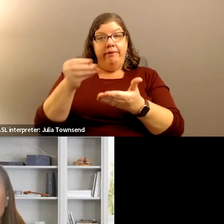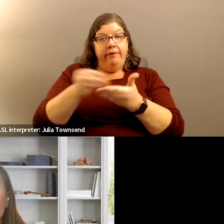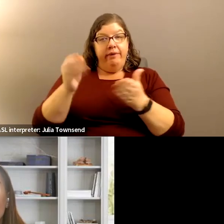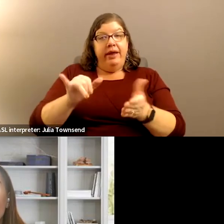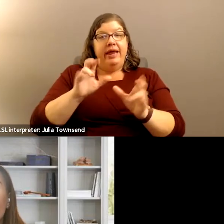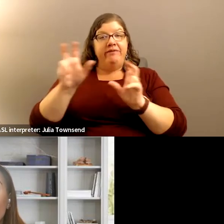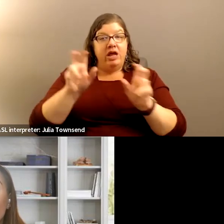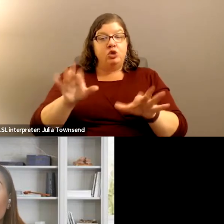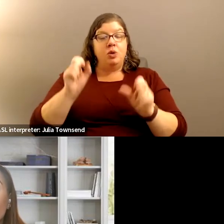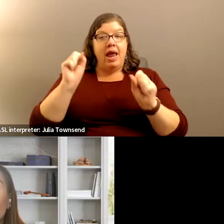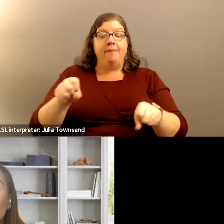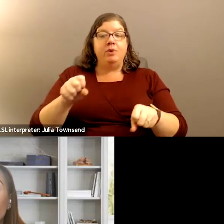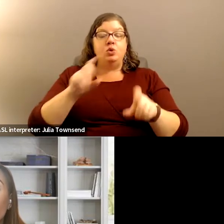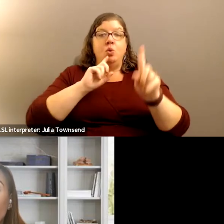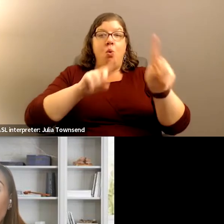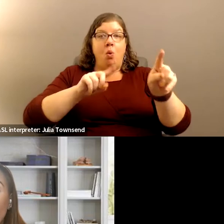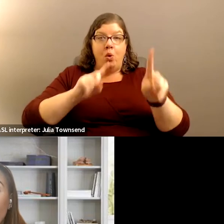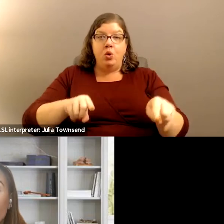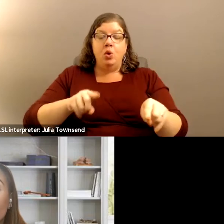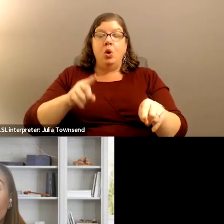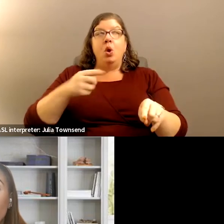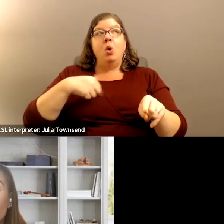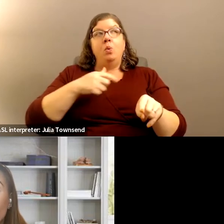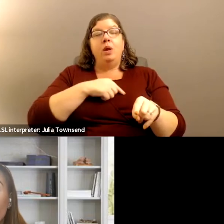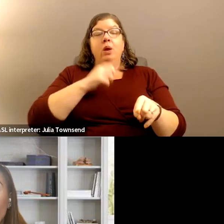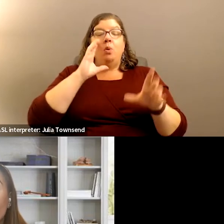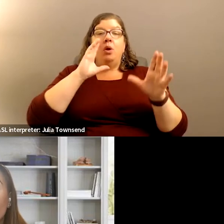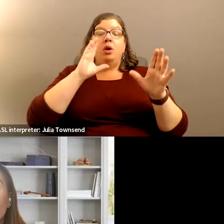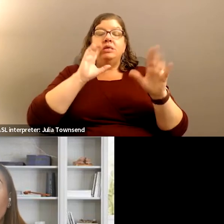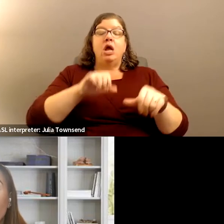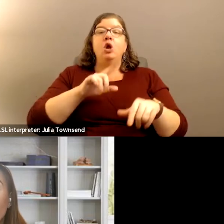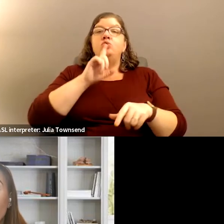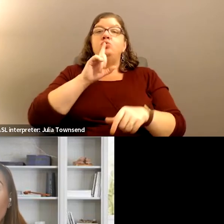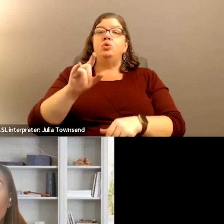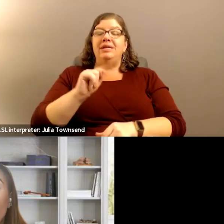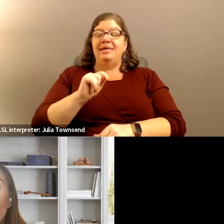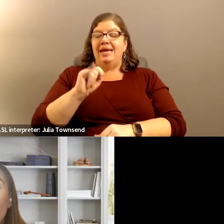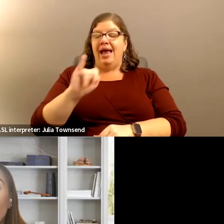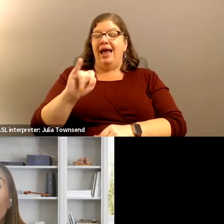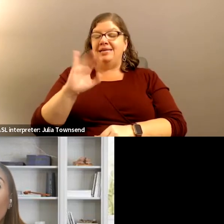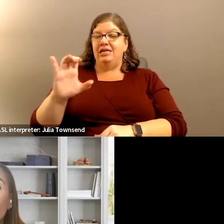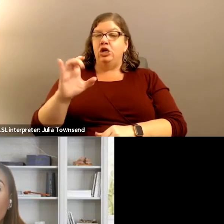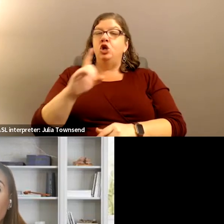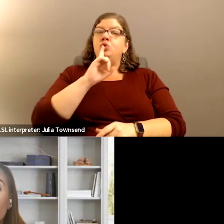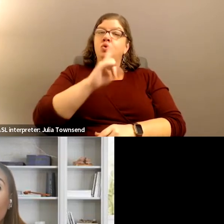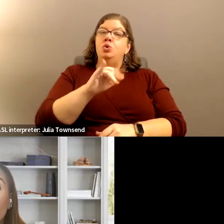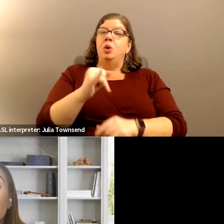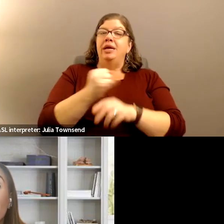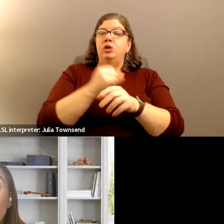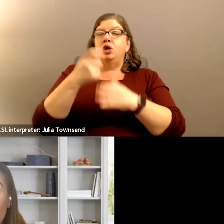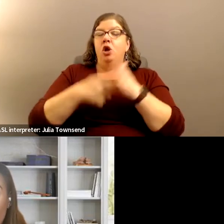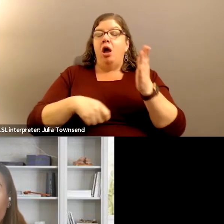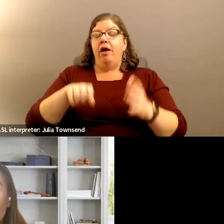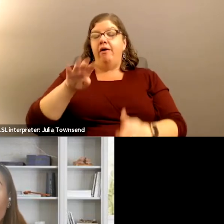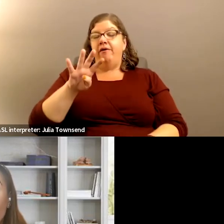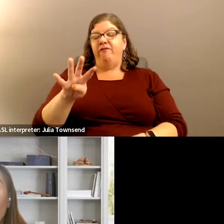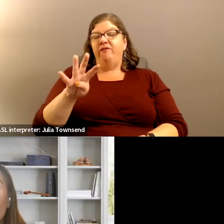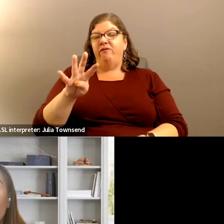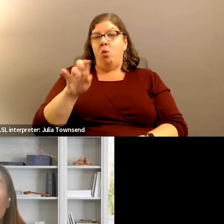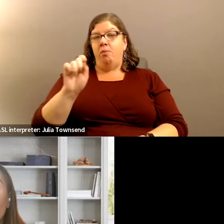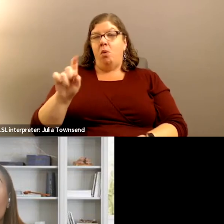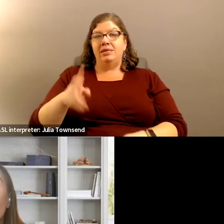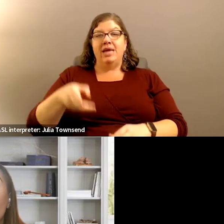place their orders, we were looking at a true interest cost, or TIC, of four basis points higher